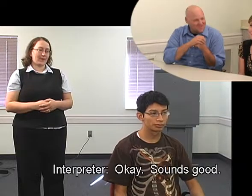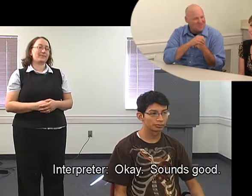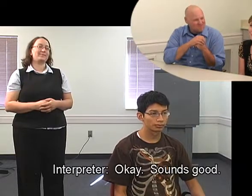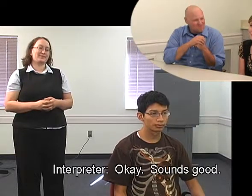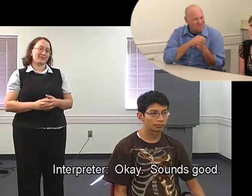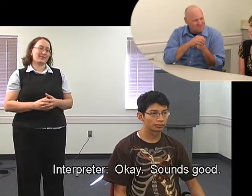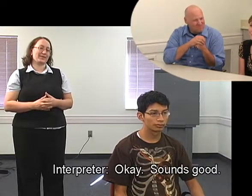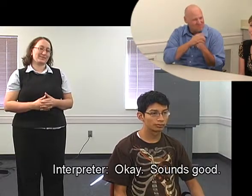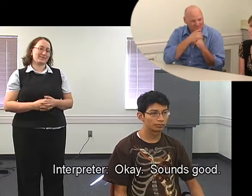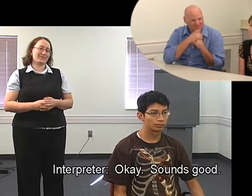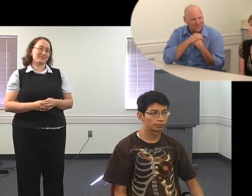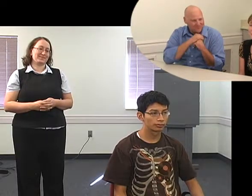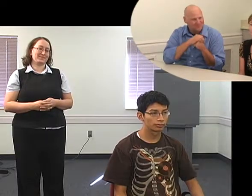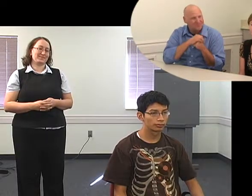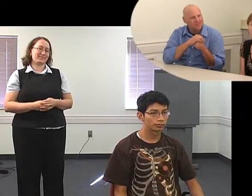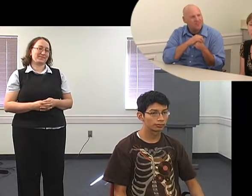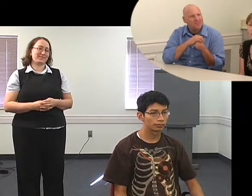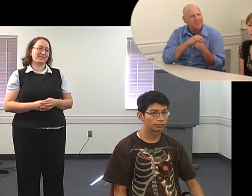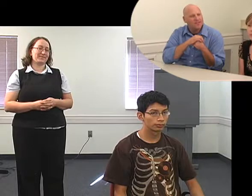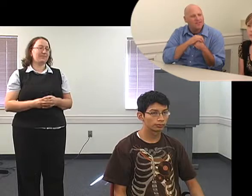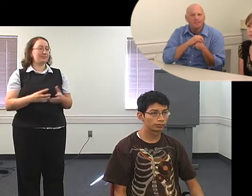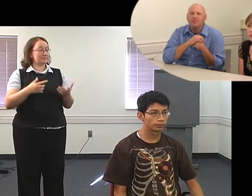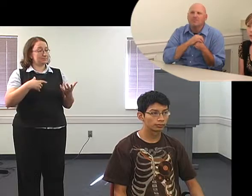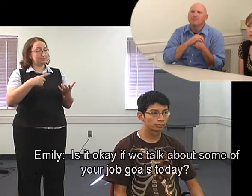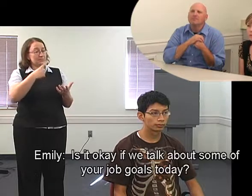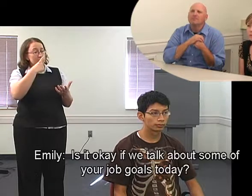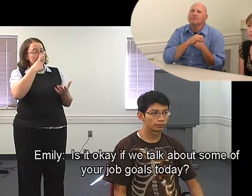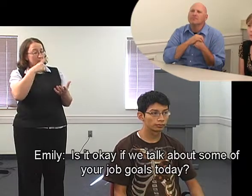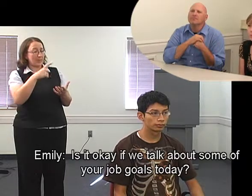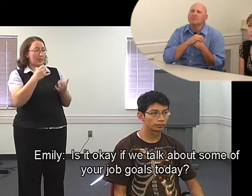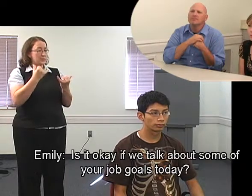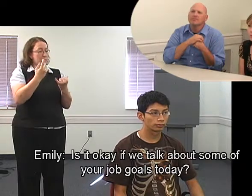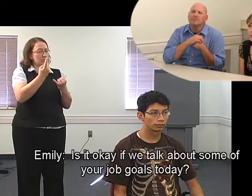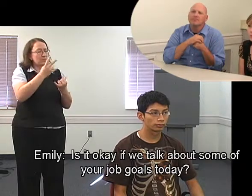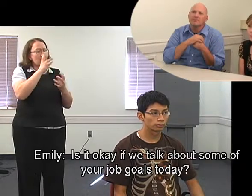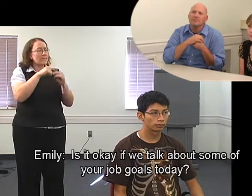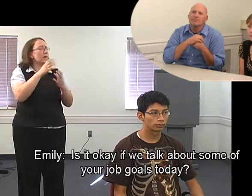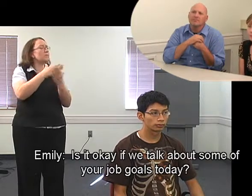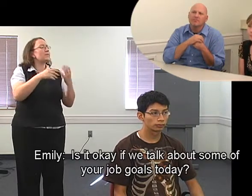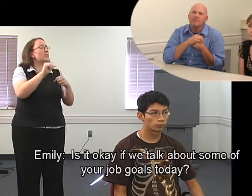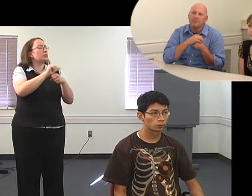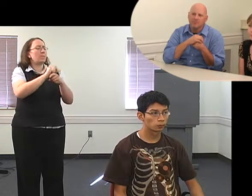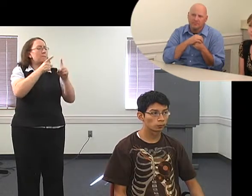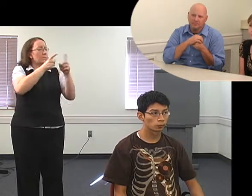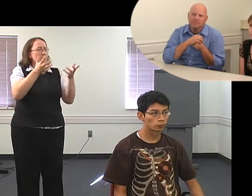Okay, sounds good. Is it okay if we talk about some of your job goals today?